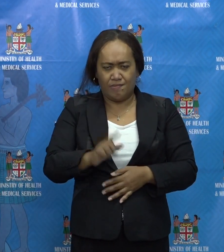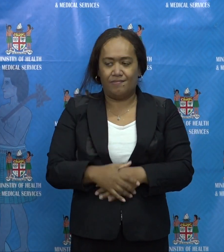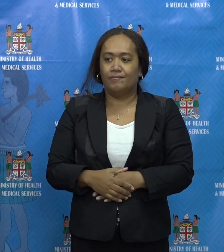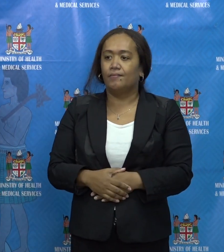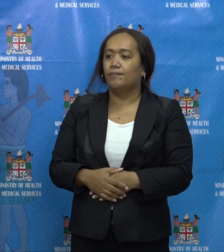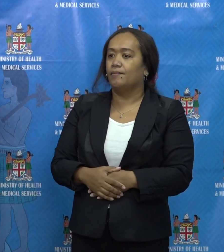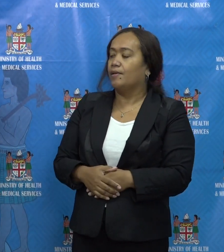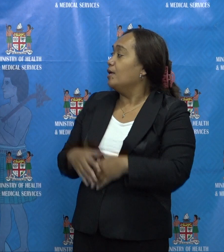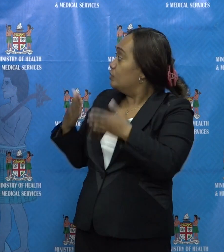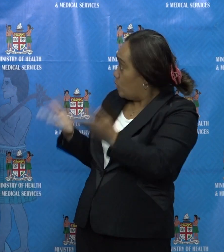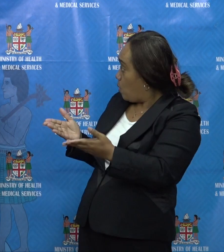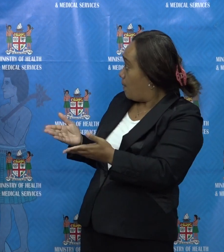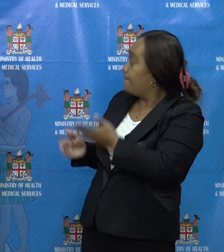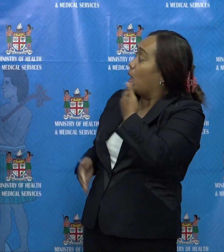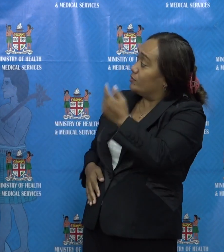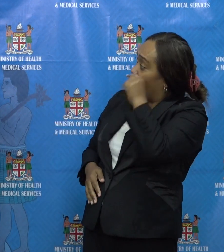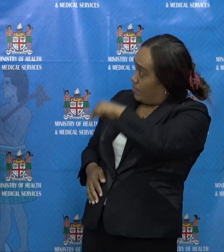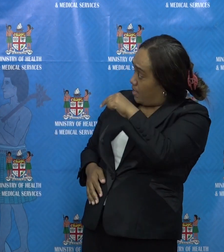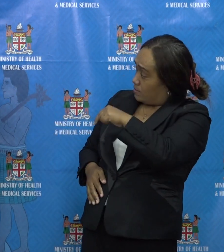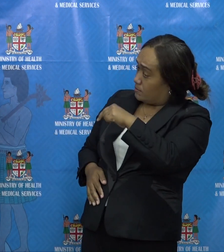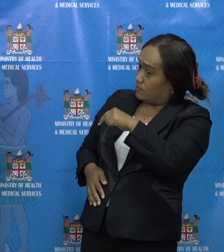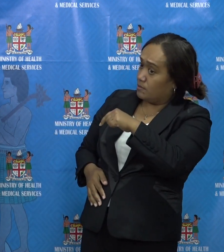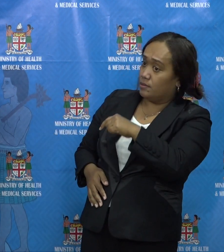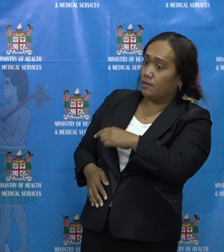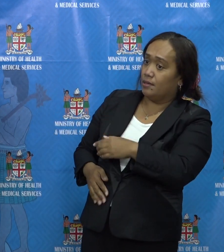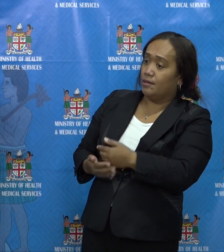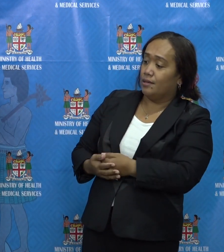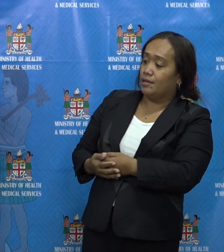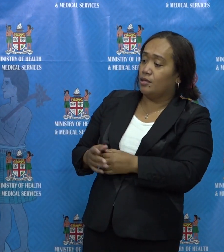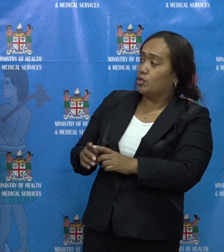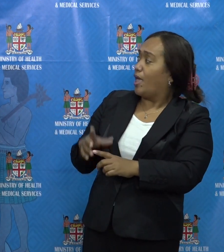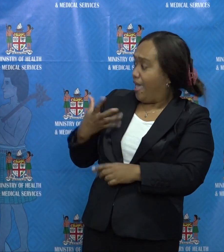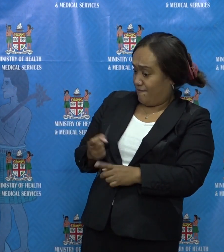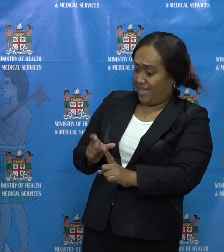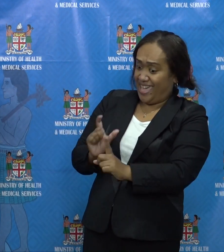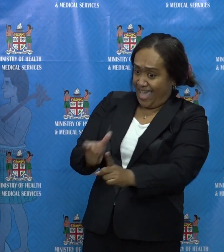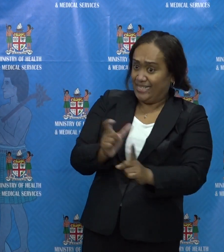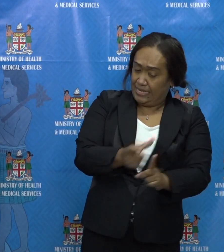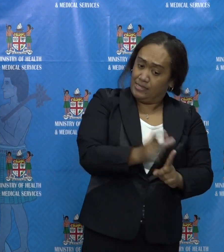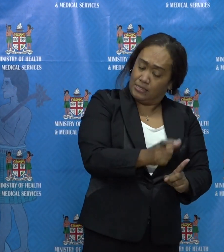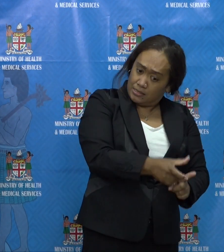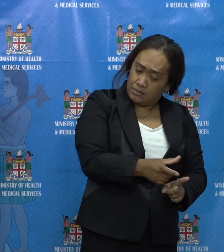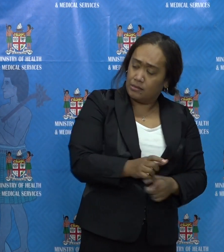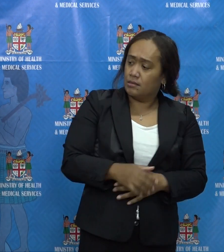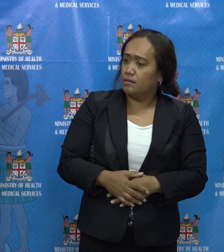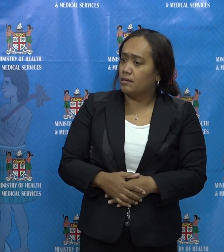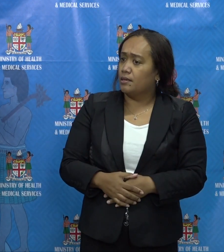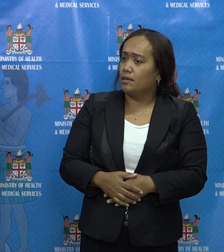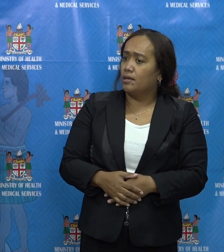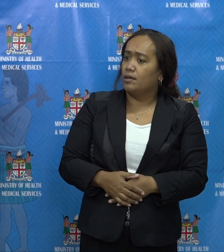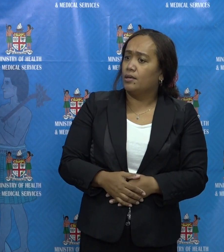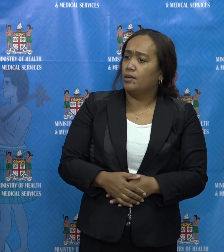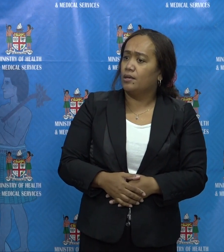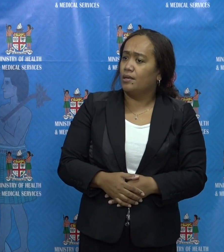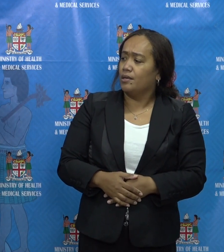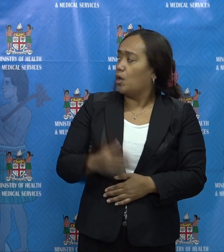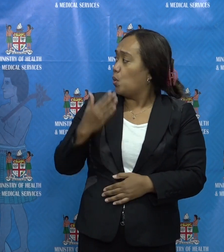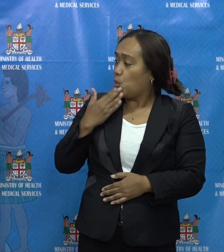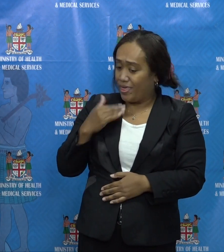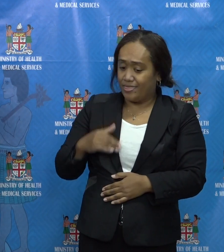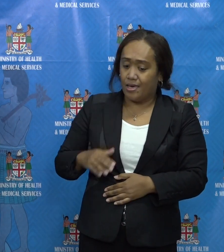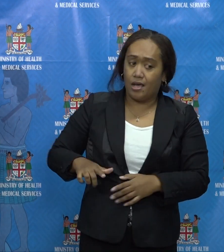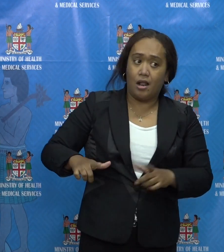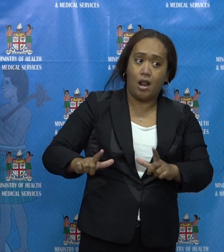So, based on, Dr. Fung, based on cases that you've identified, those with local links,